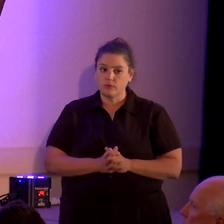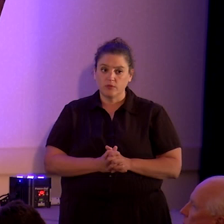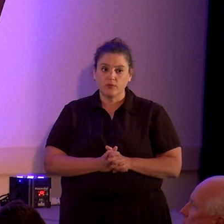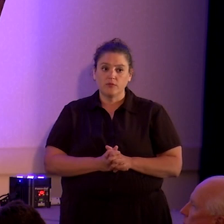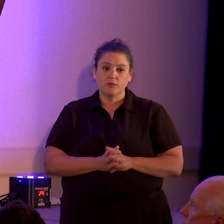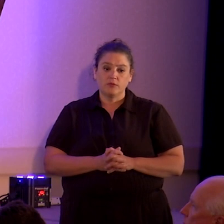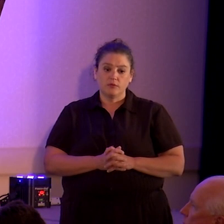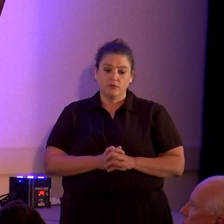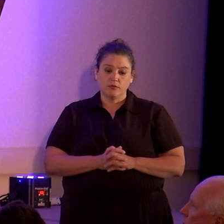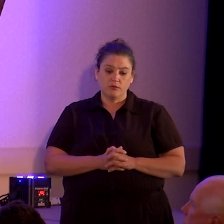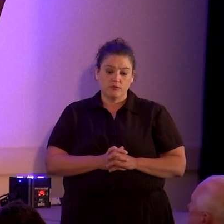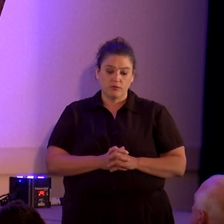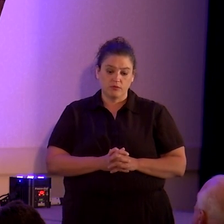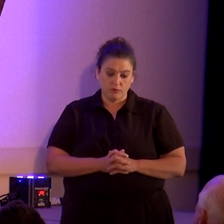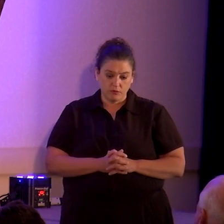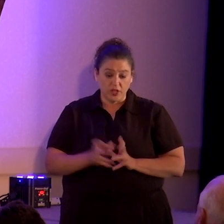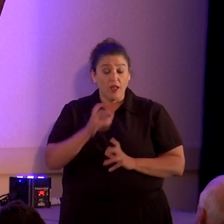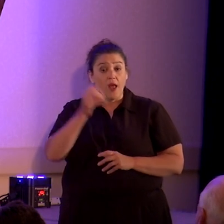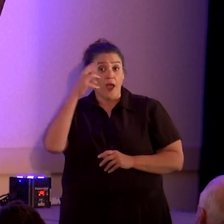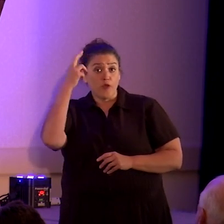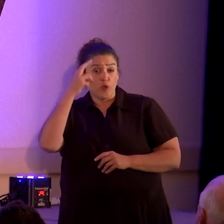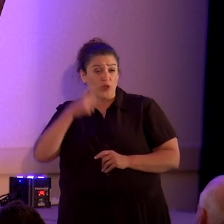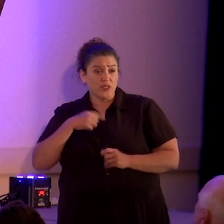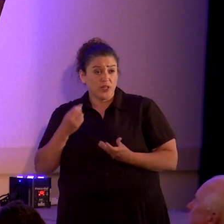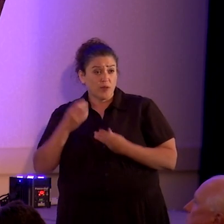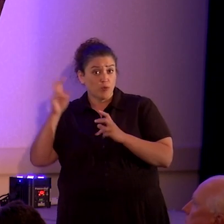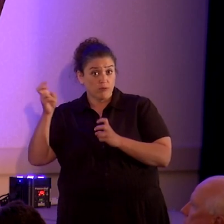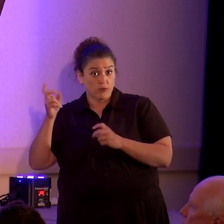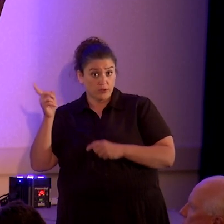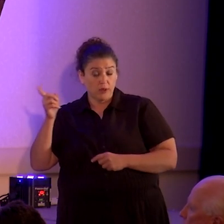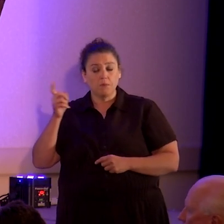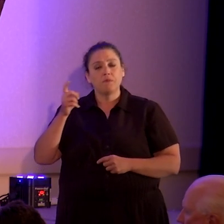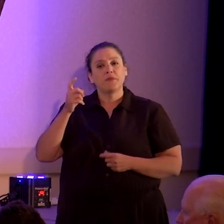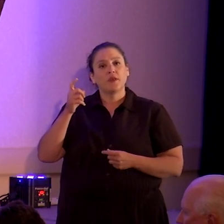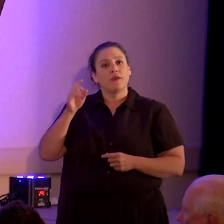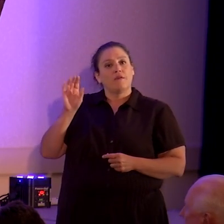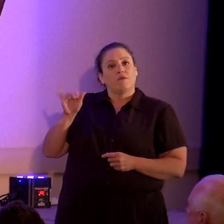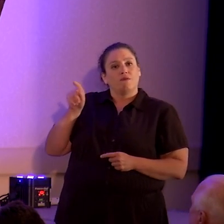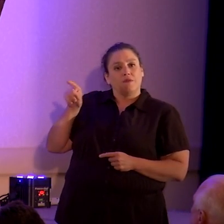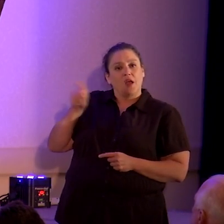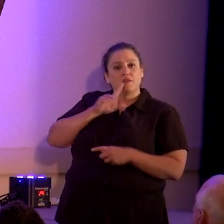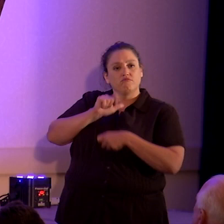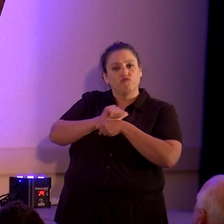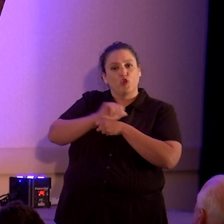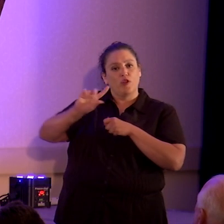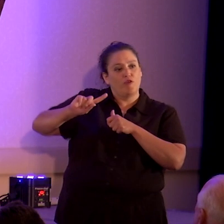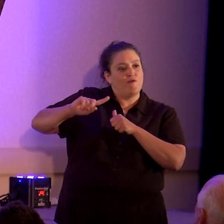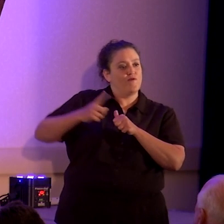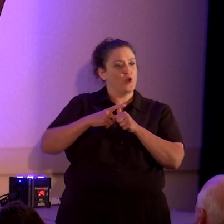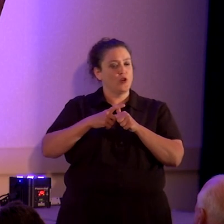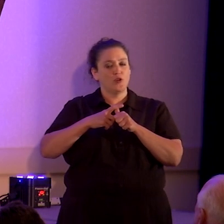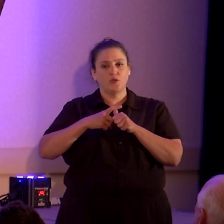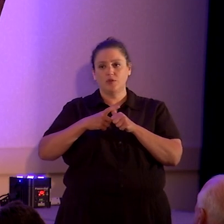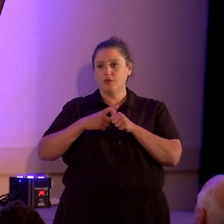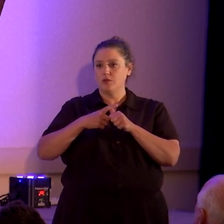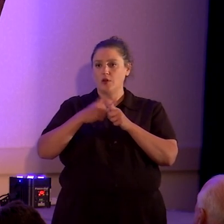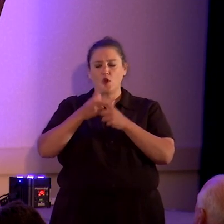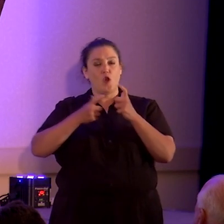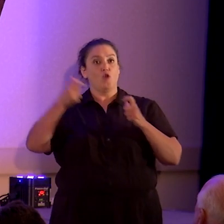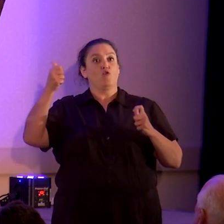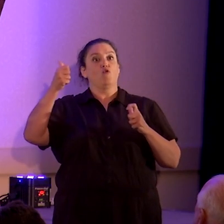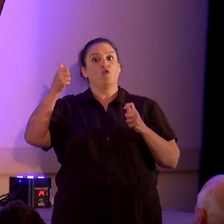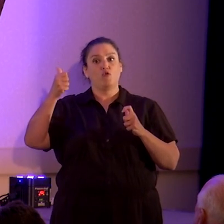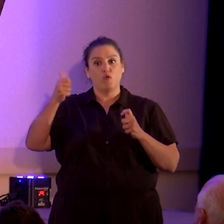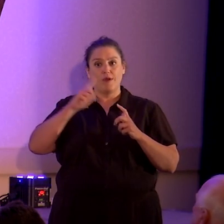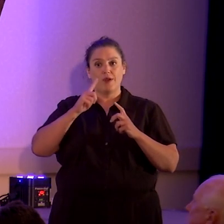And the reason why I bring this up is because that's the first and probably the greatest salvo